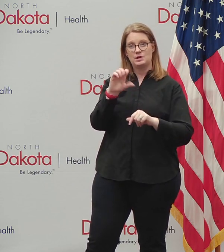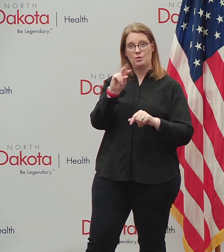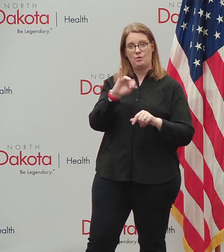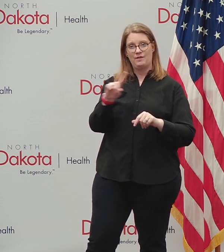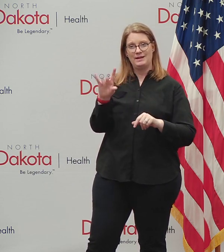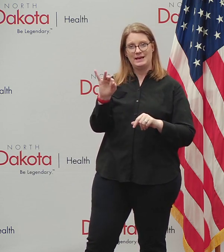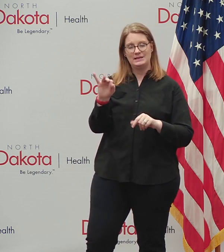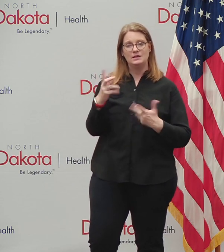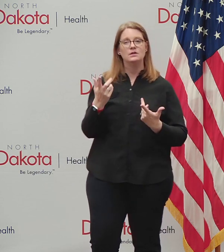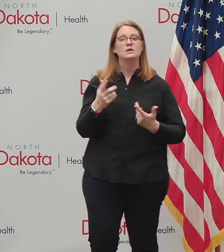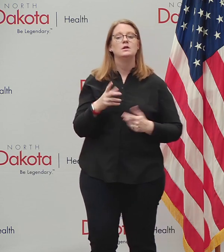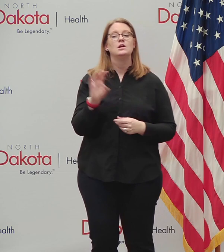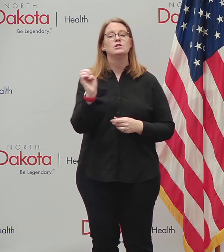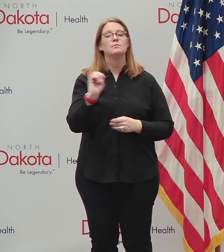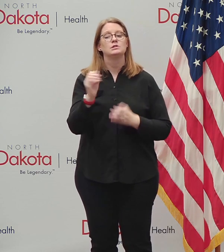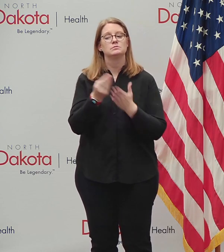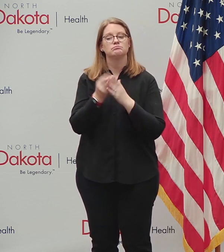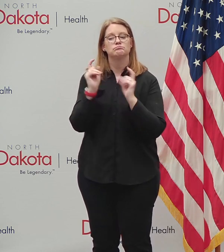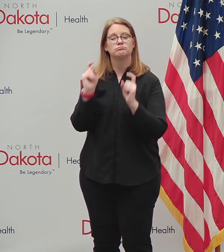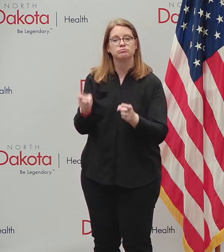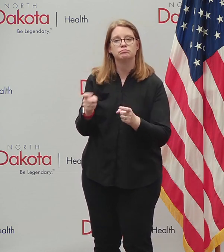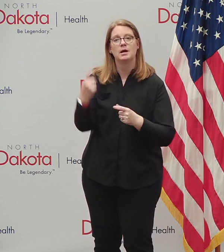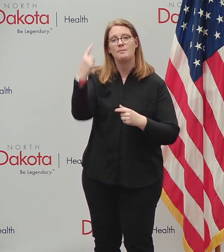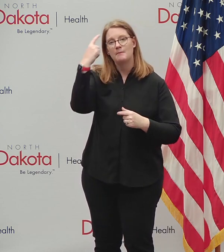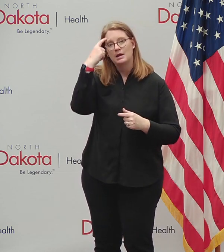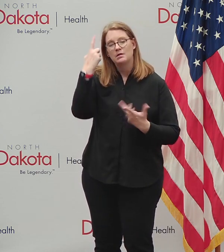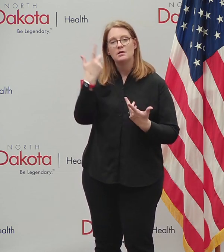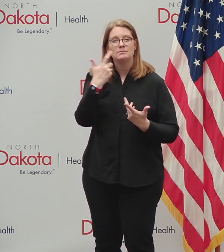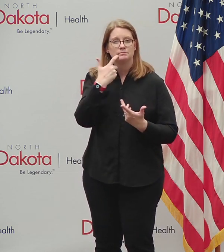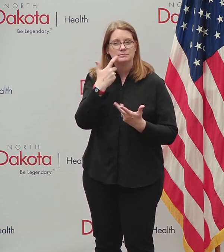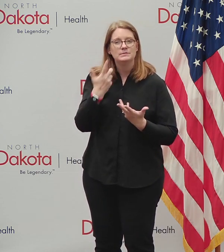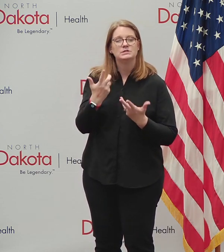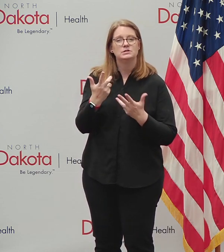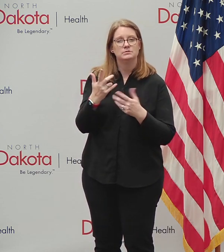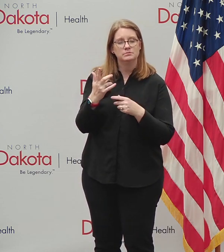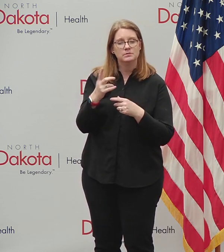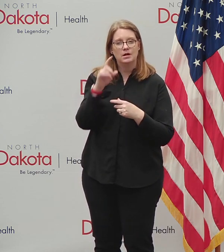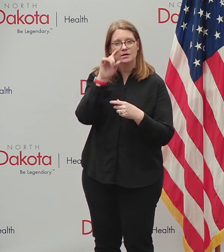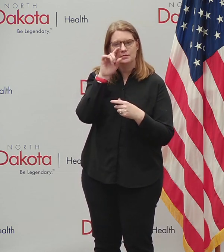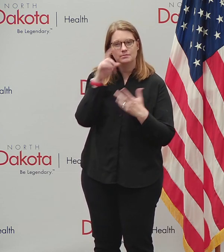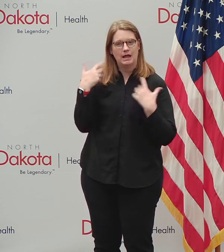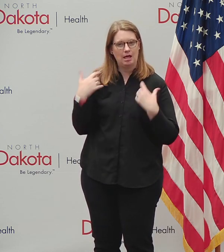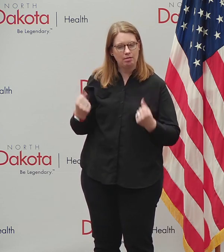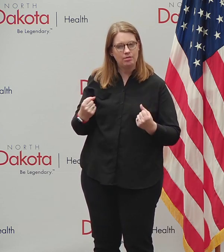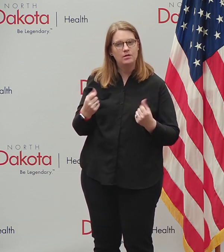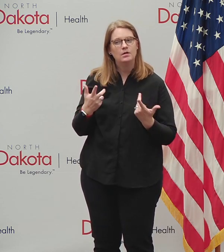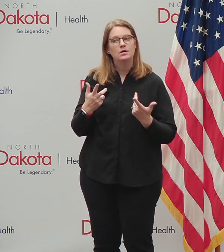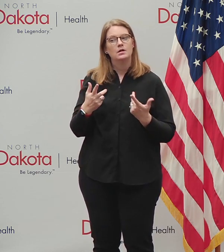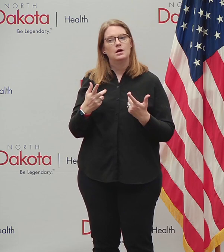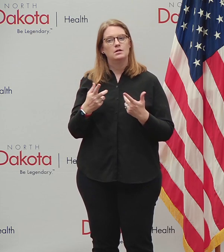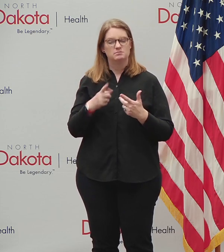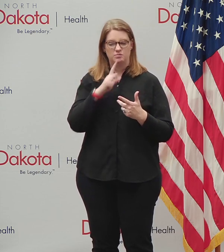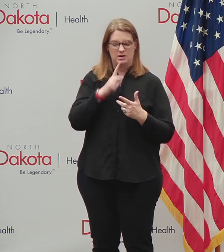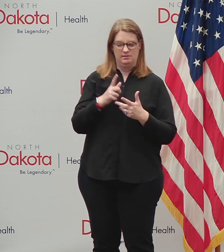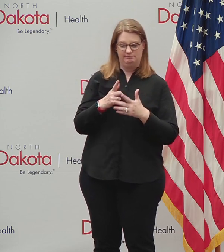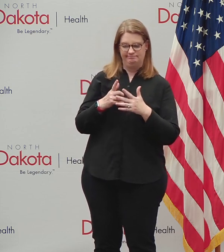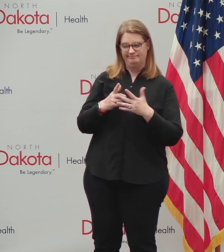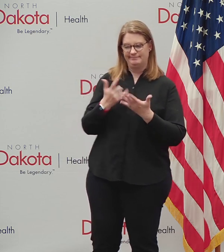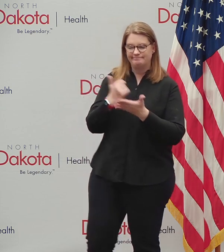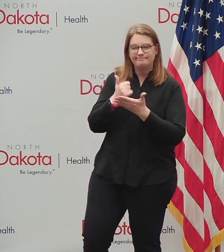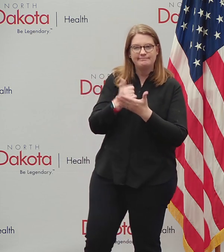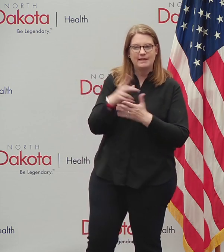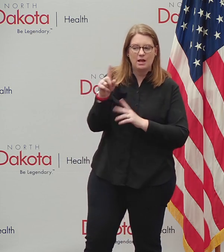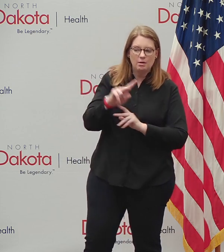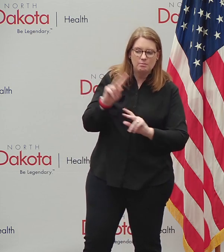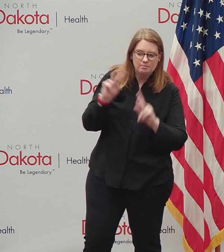emergency grant to address mental and substance abuse disorders focuses on the needs of individuals with addiction or mental health